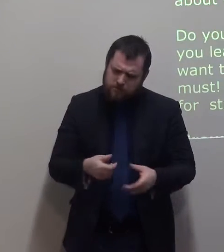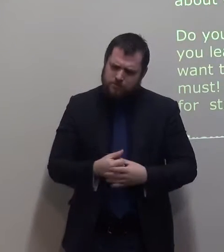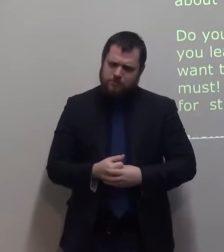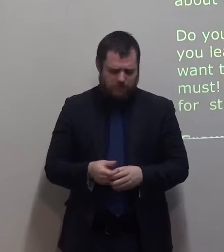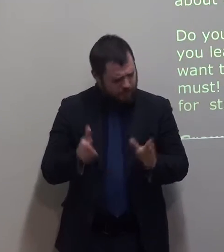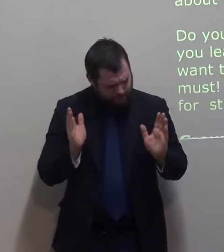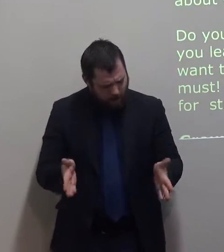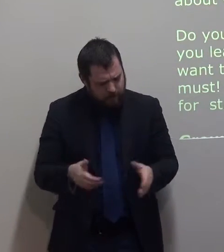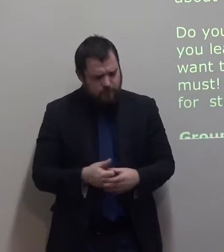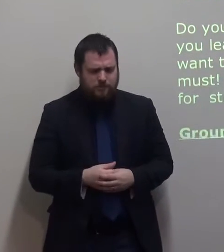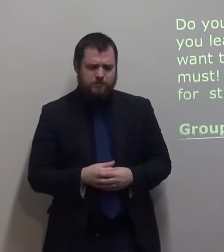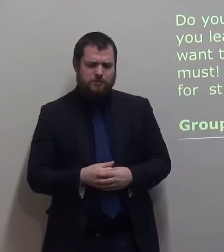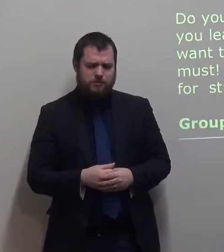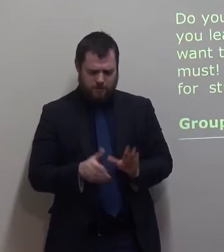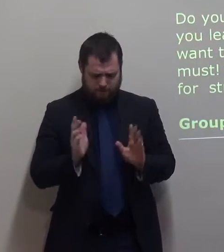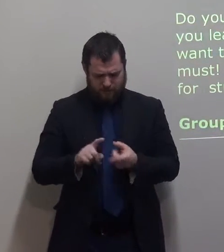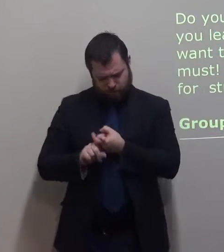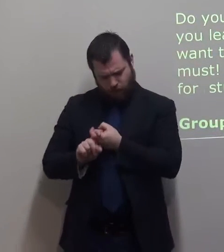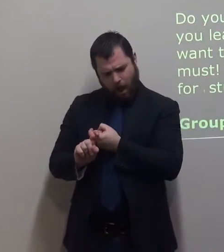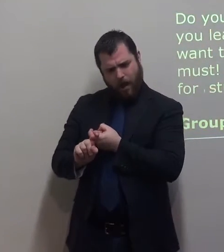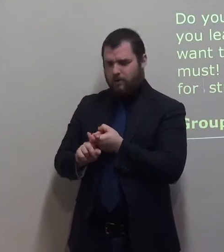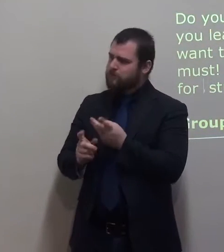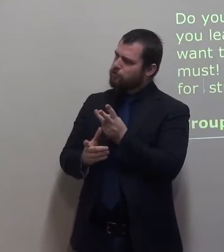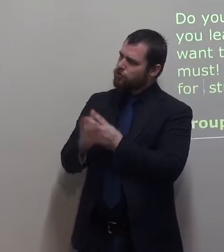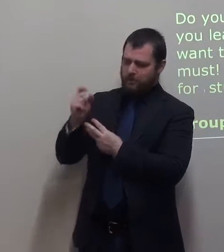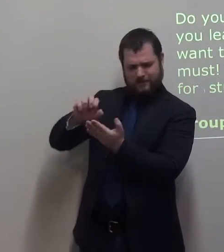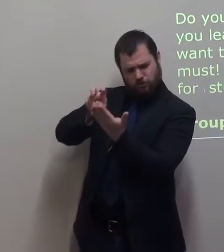You must rely on doctrine on doctrine strong Christian life.